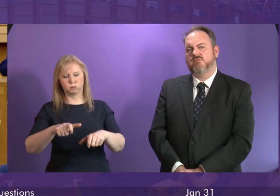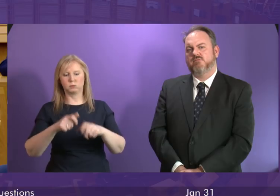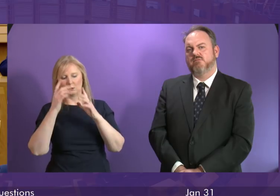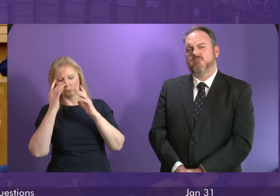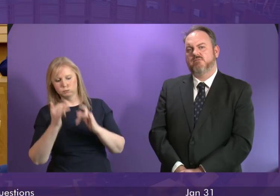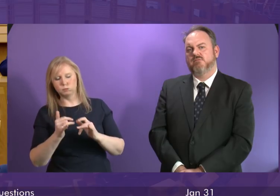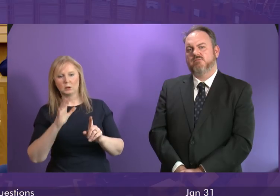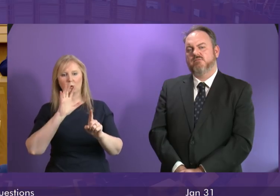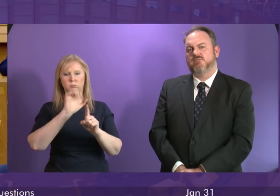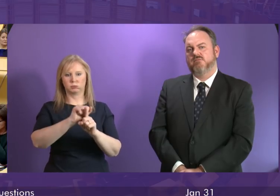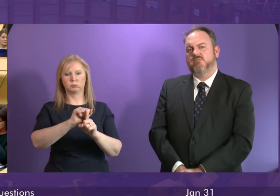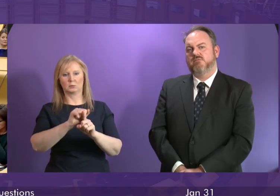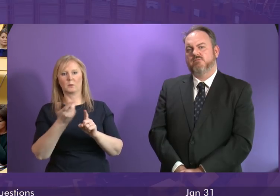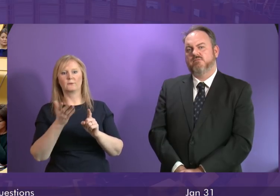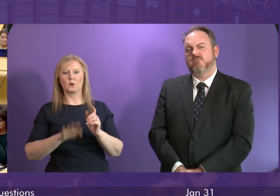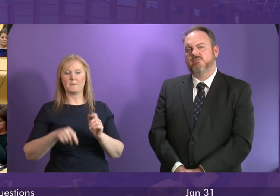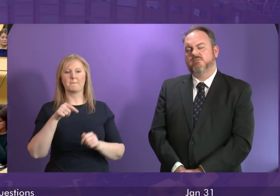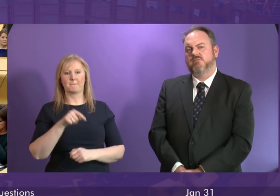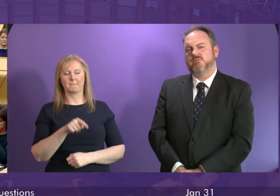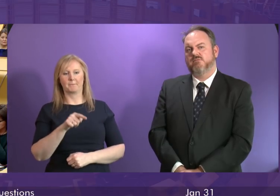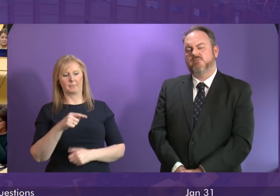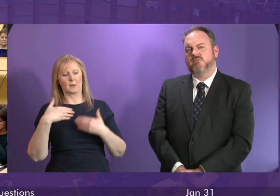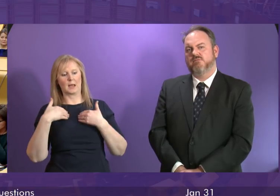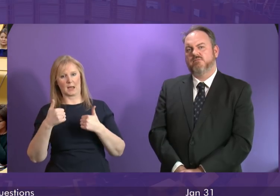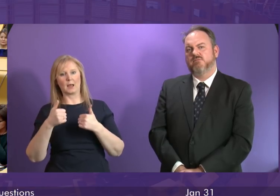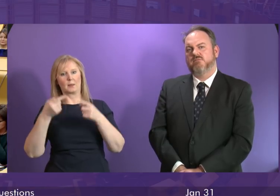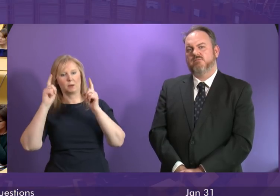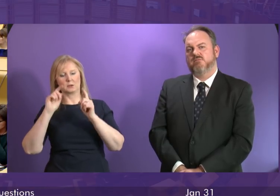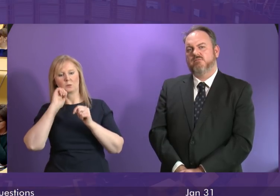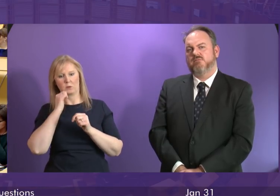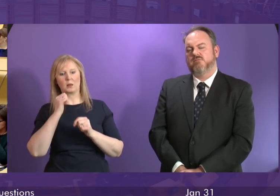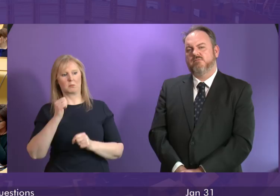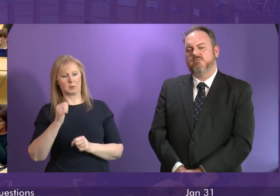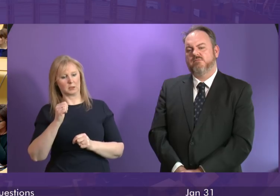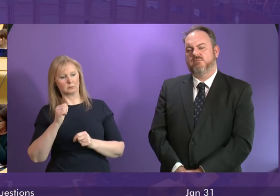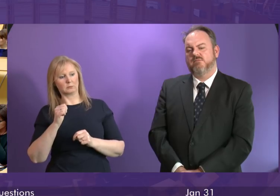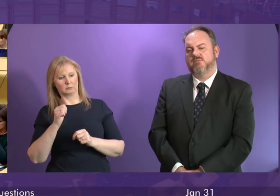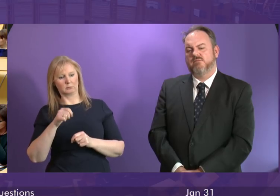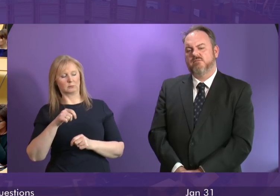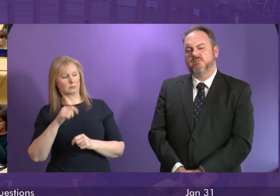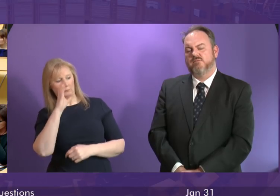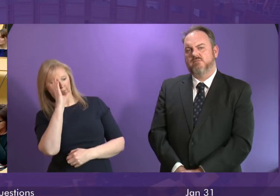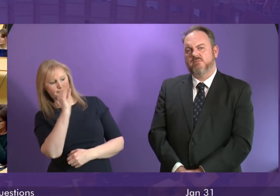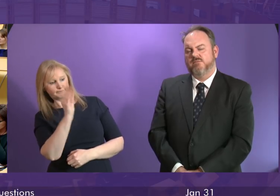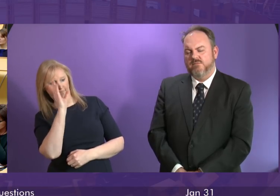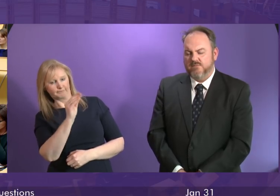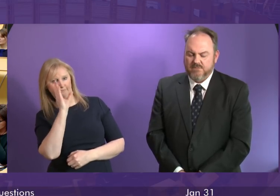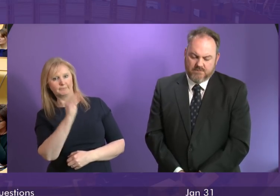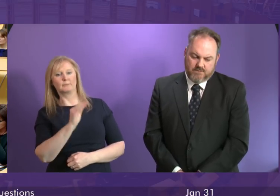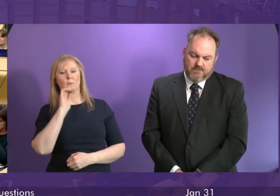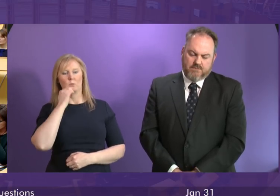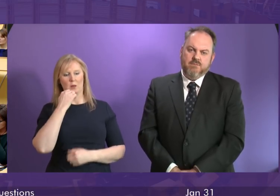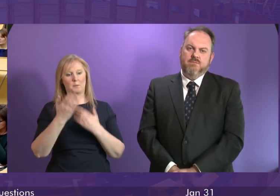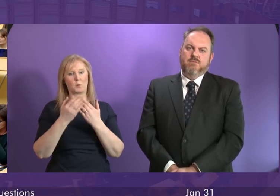identify the source of this and health ministers will be more than prepared to keep the member and other members who have an interest updated